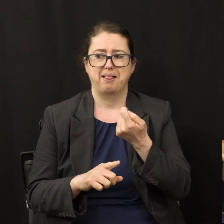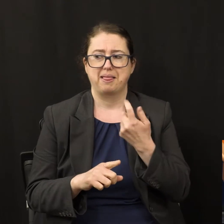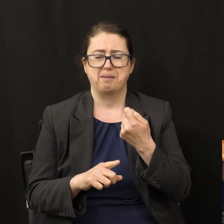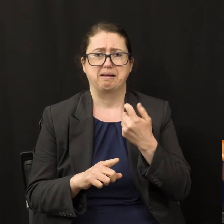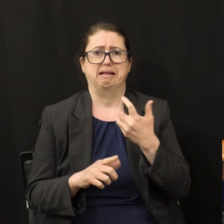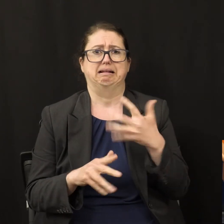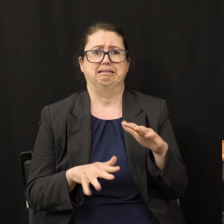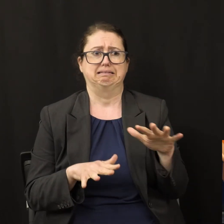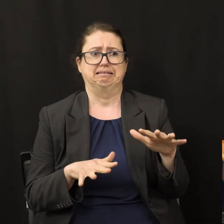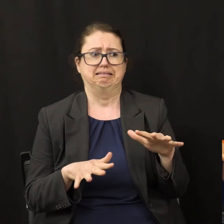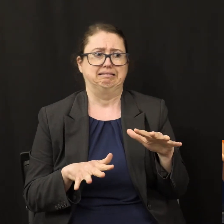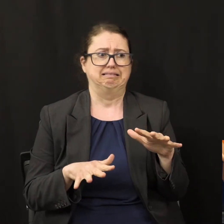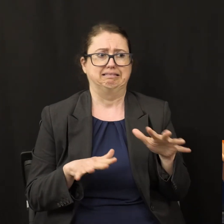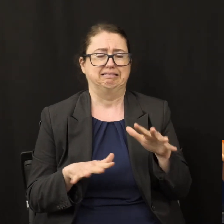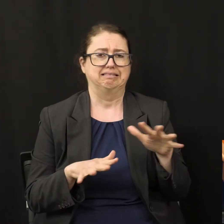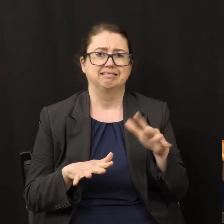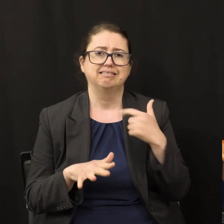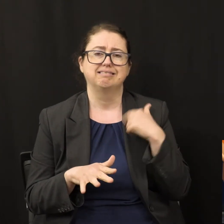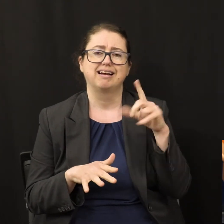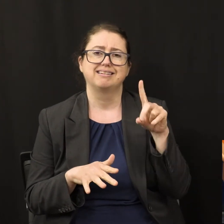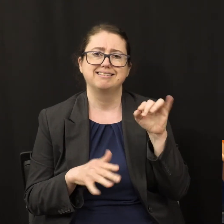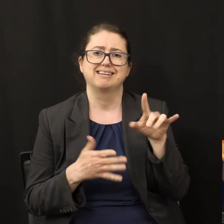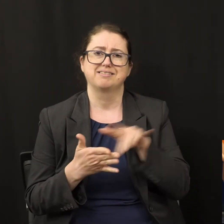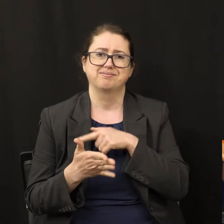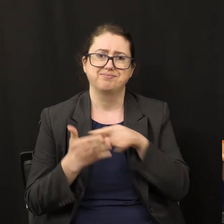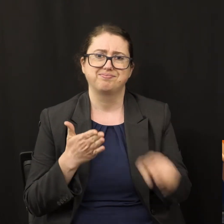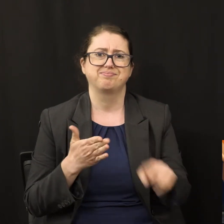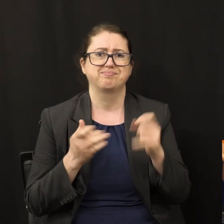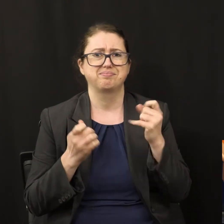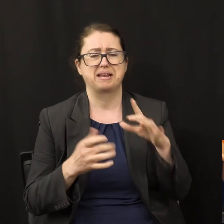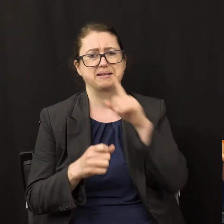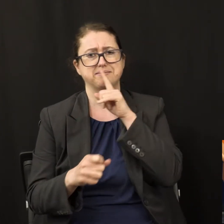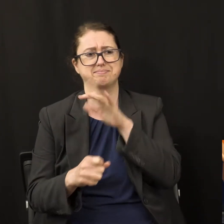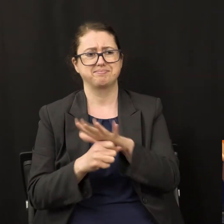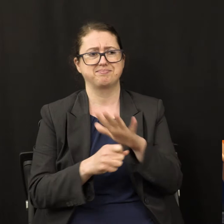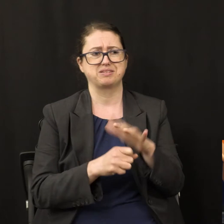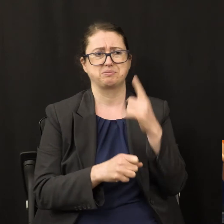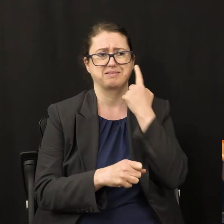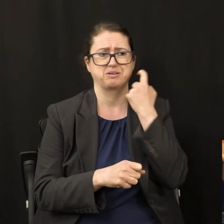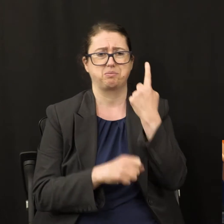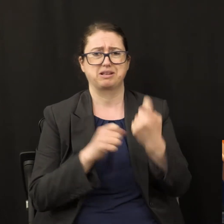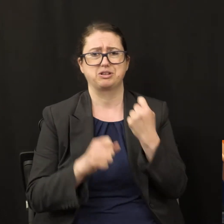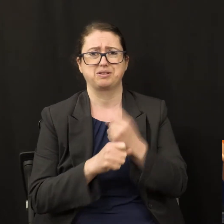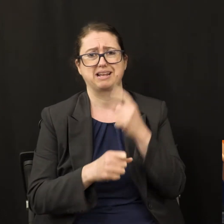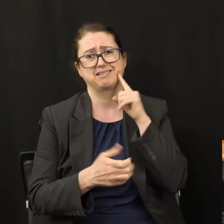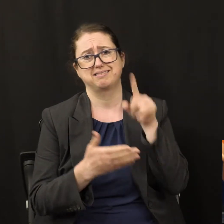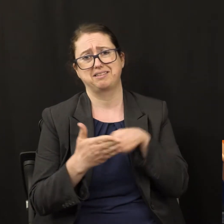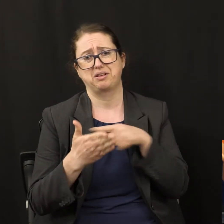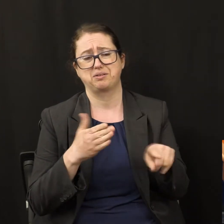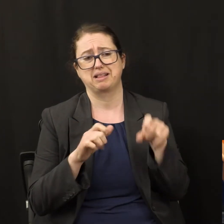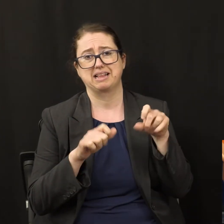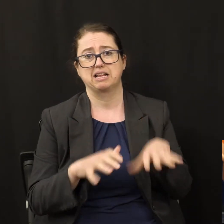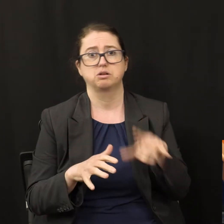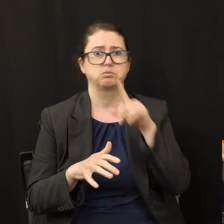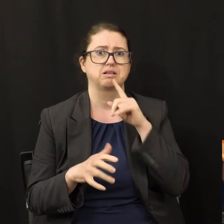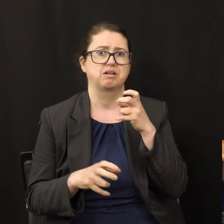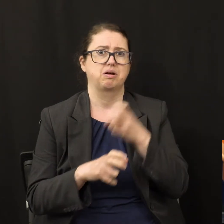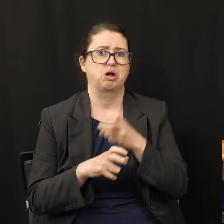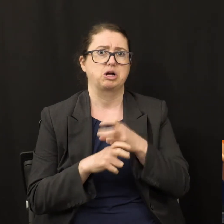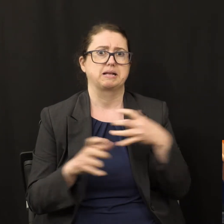Because I had to postpone or cancel a lot of the commitments for the last year, so it's going to be difficult to make them all up. Well, we've